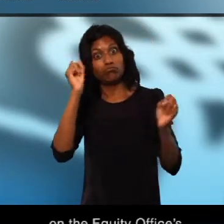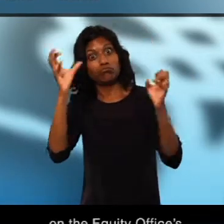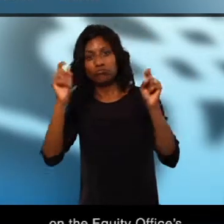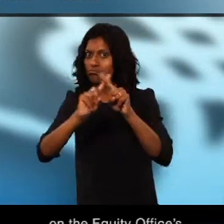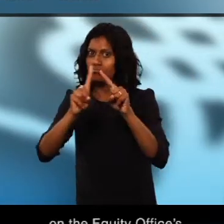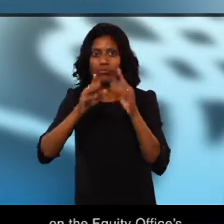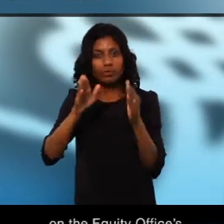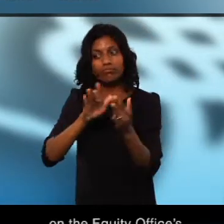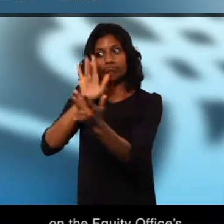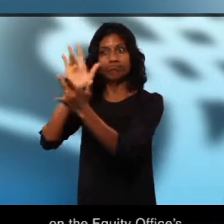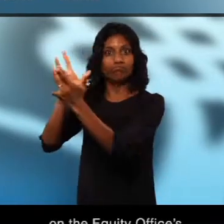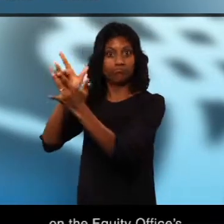Office's webpage.